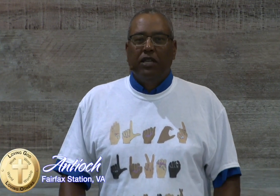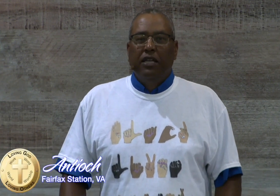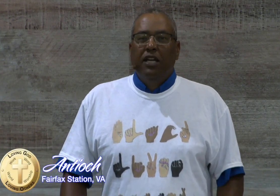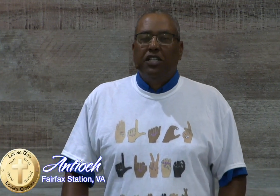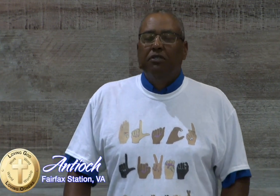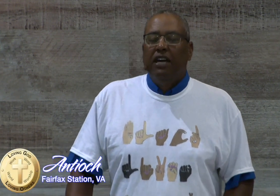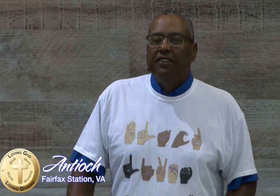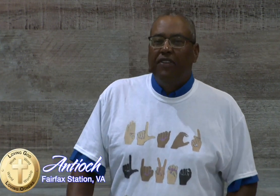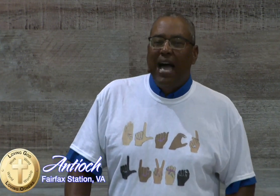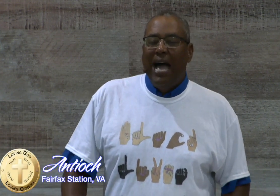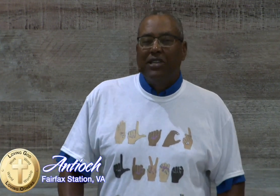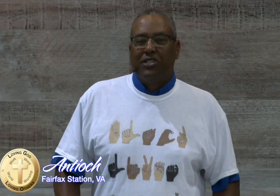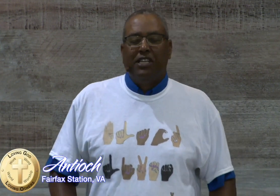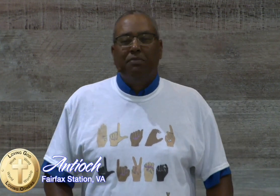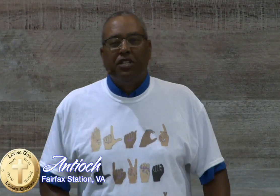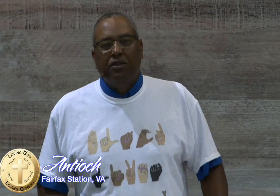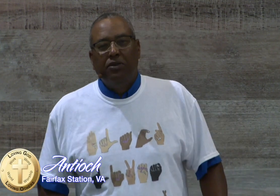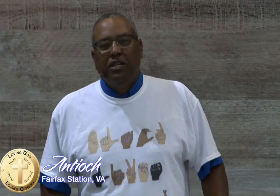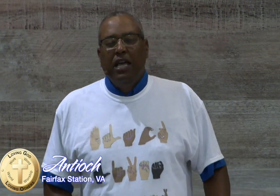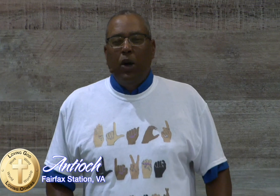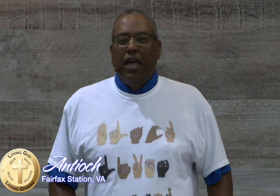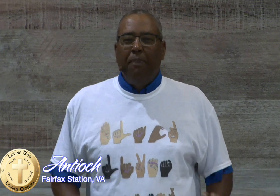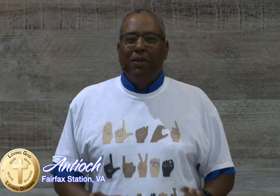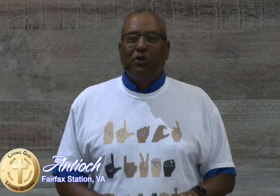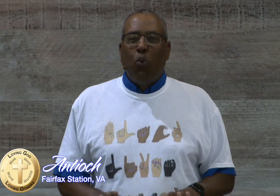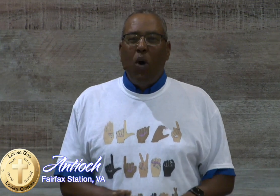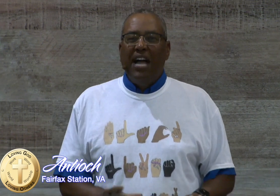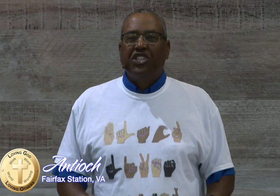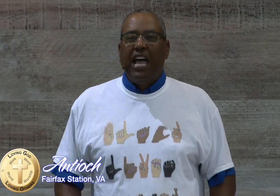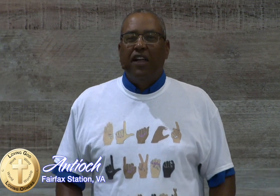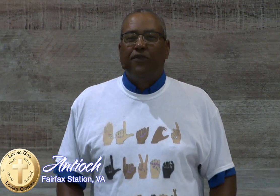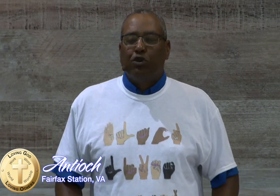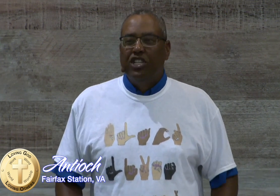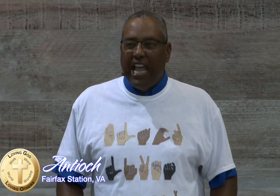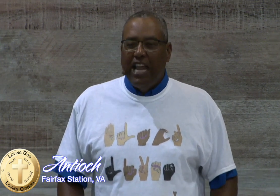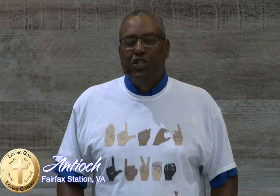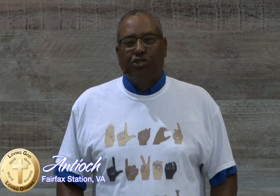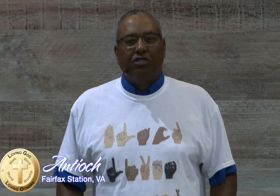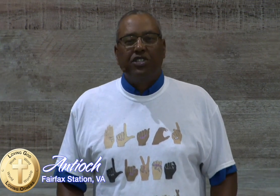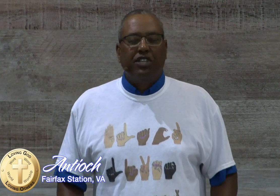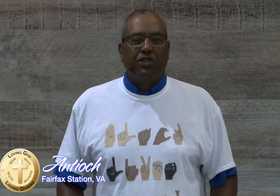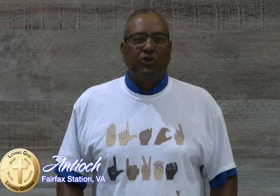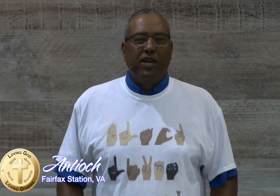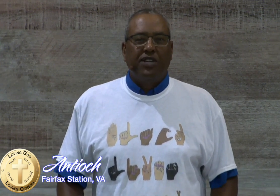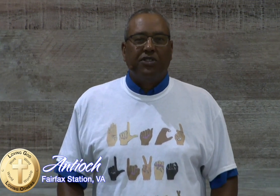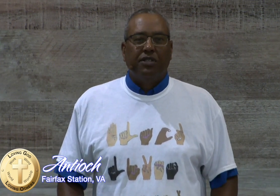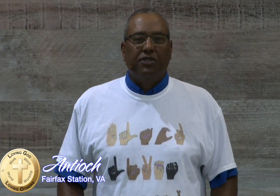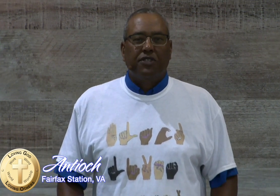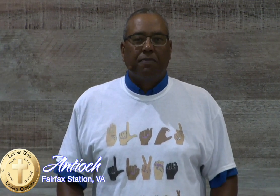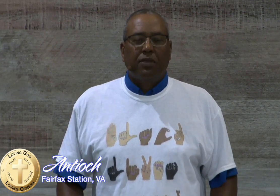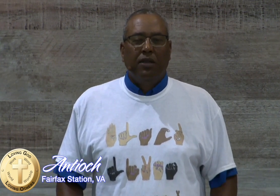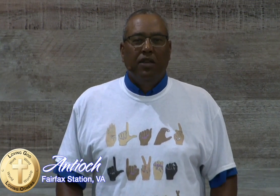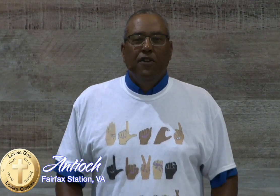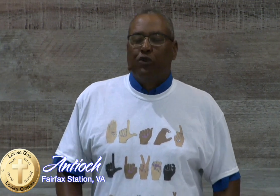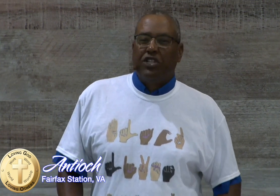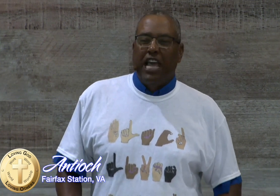to advise them, to help them to watch out for dangerous situations. For example,